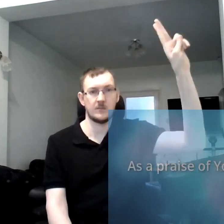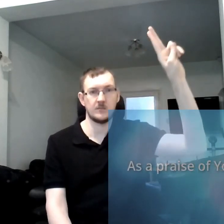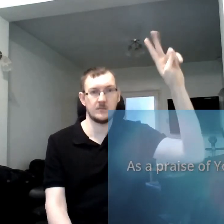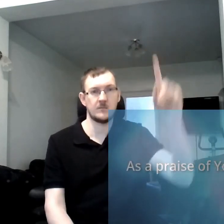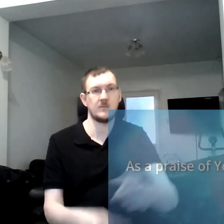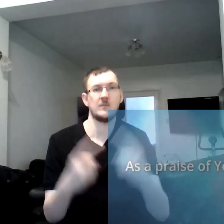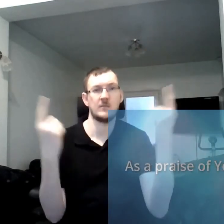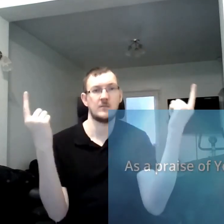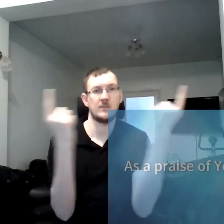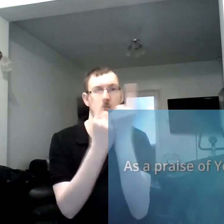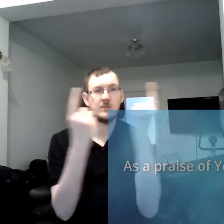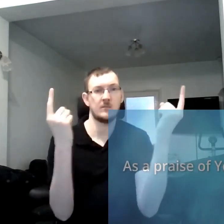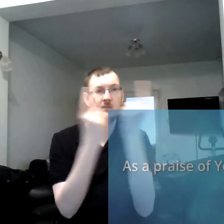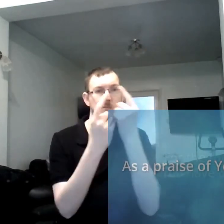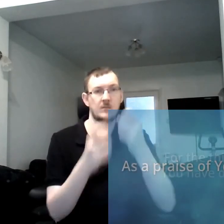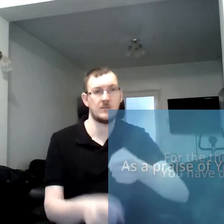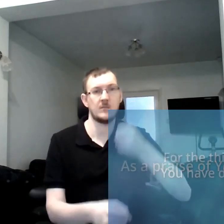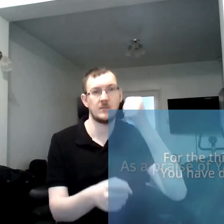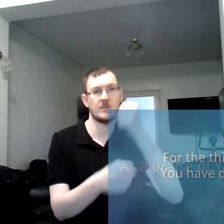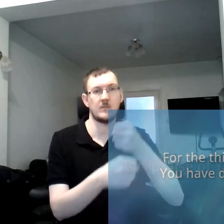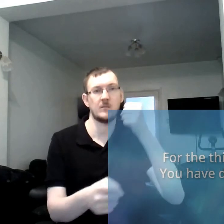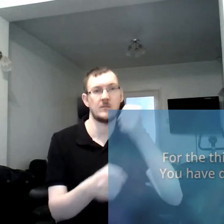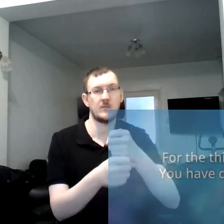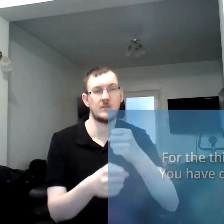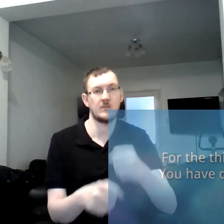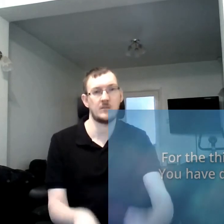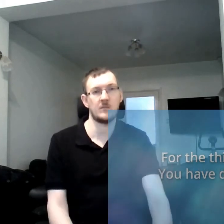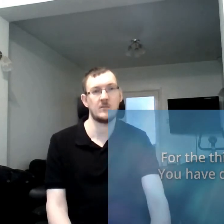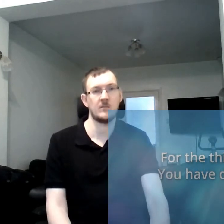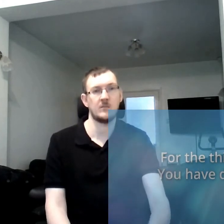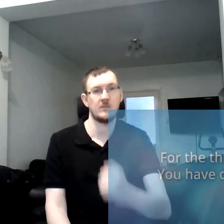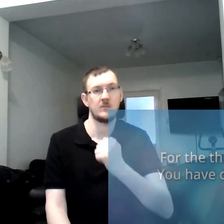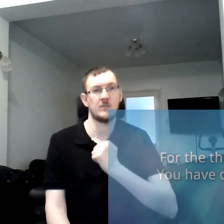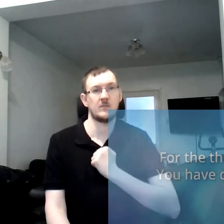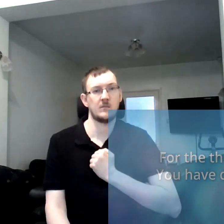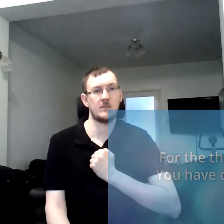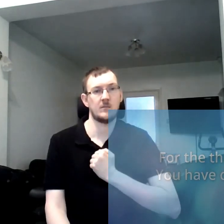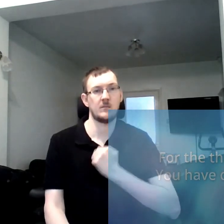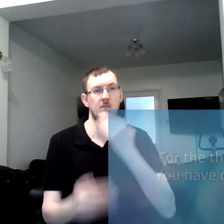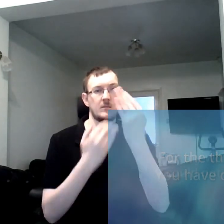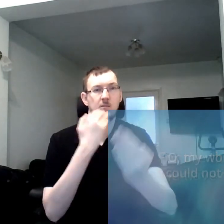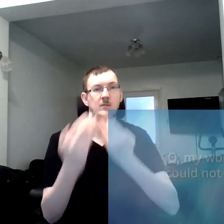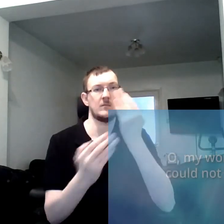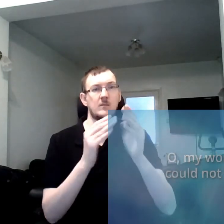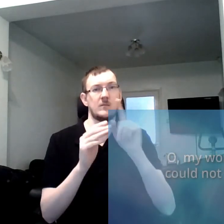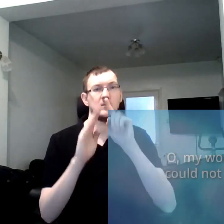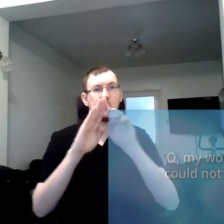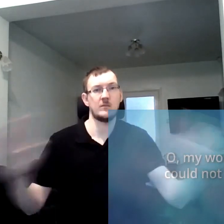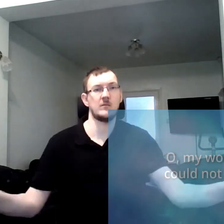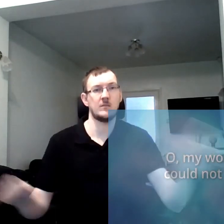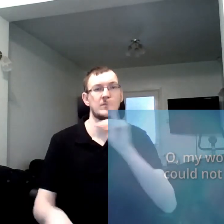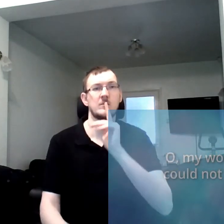name for the things you have done all my words could not tell